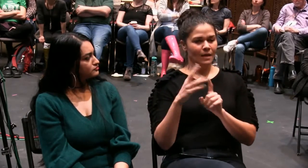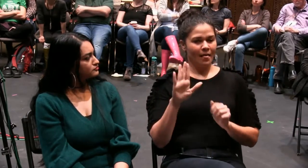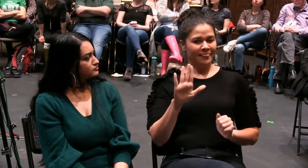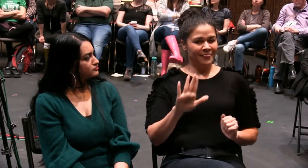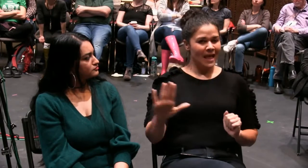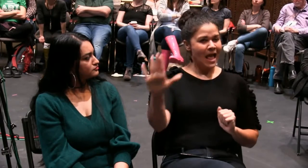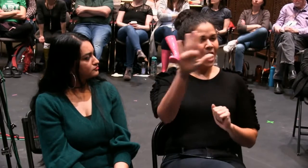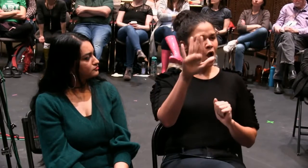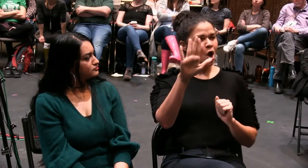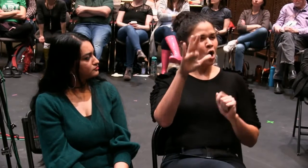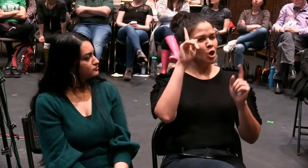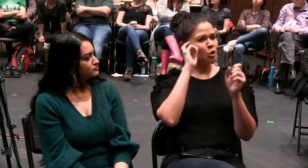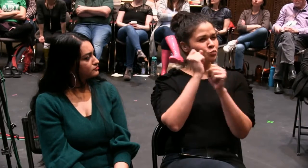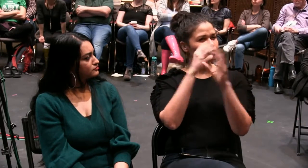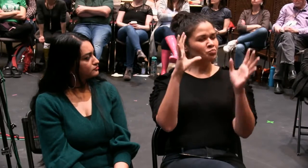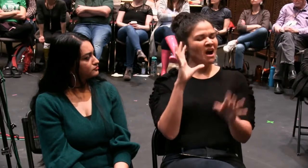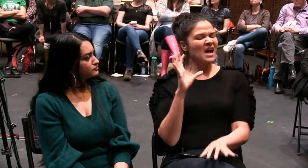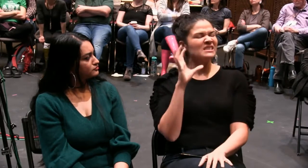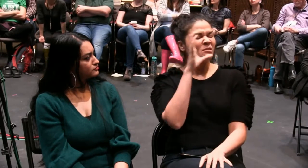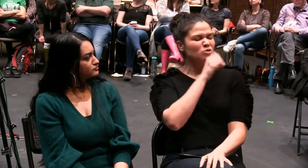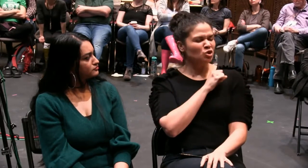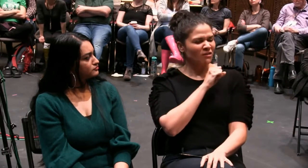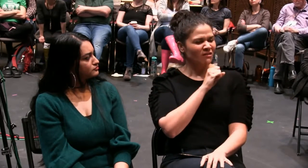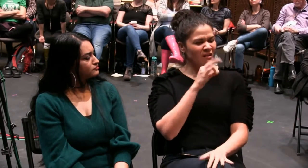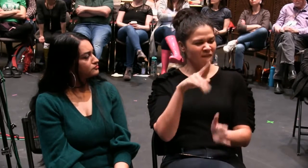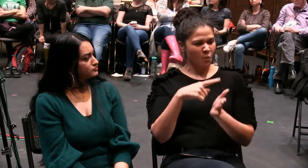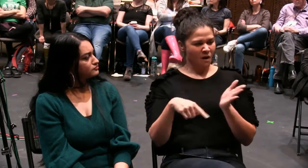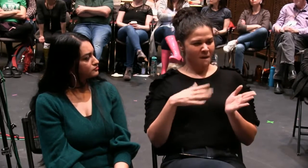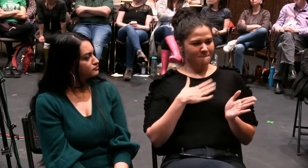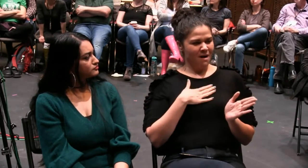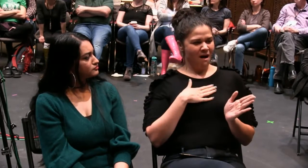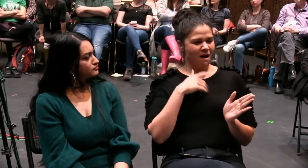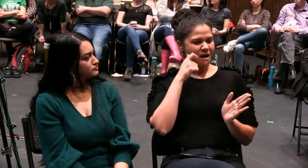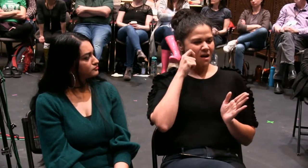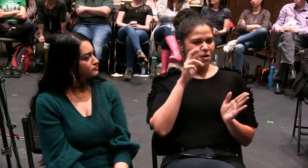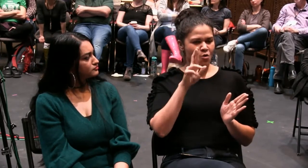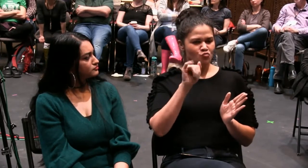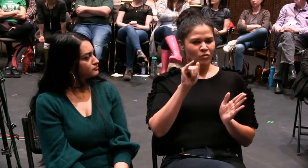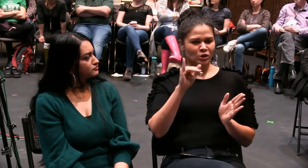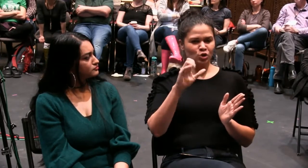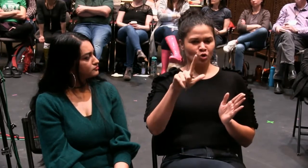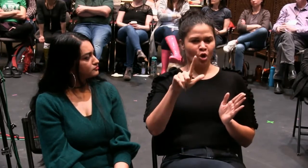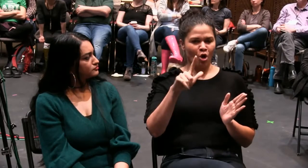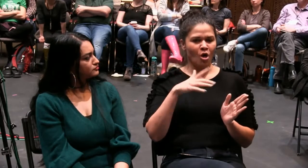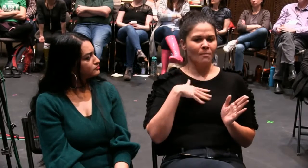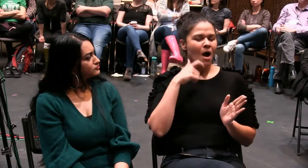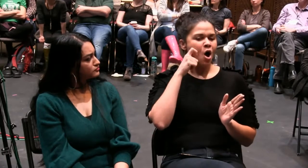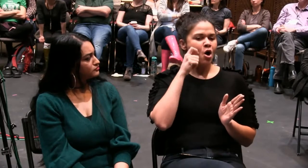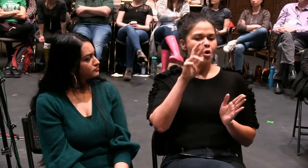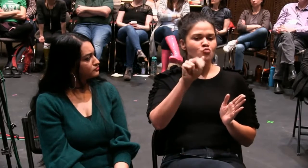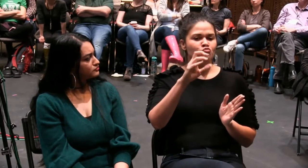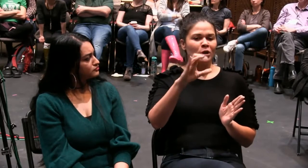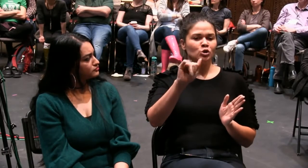is more ambiguous. It's harder to pin down for people. When people look at me, they can't